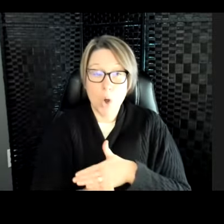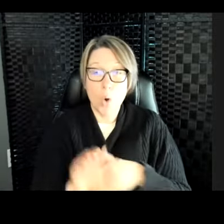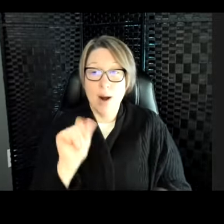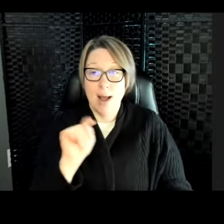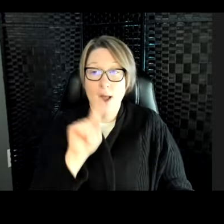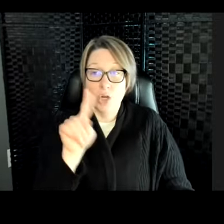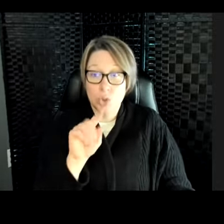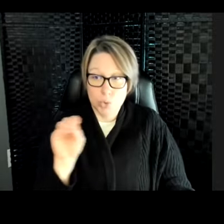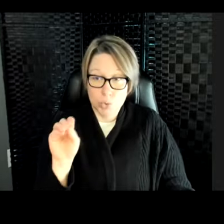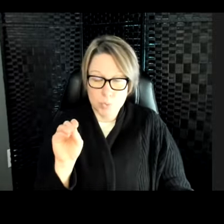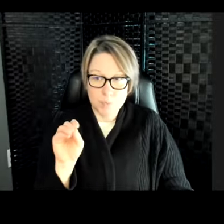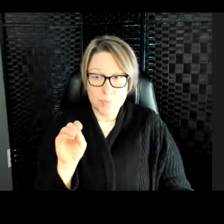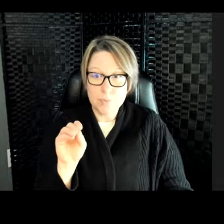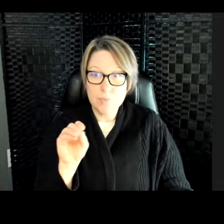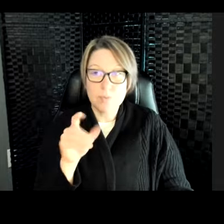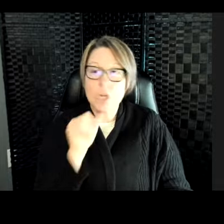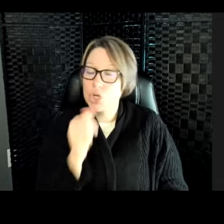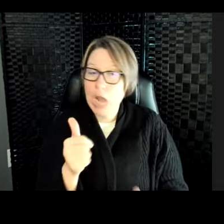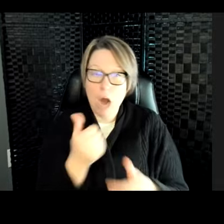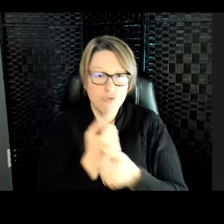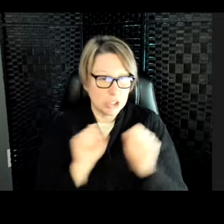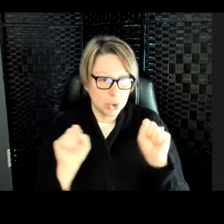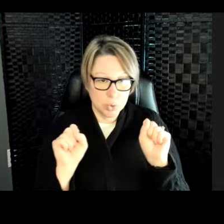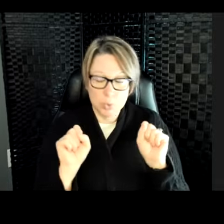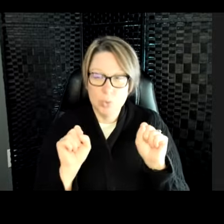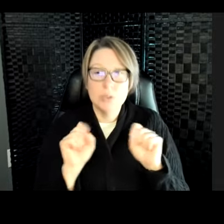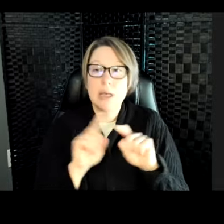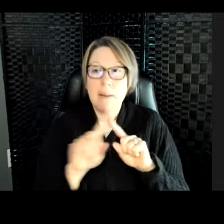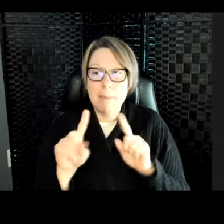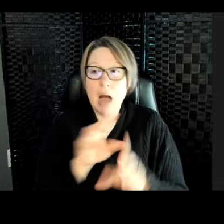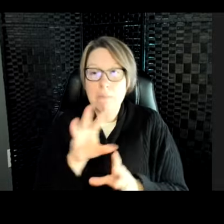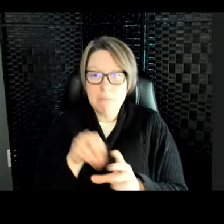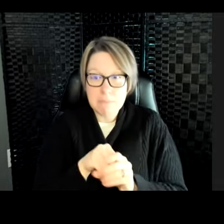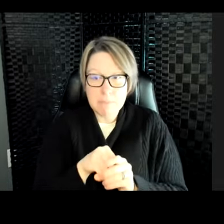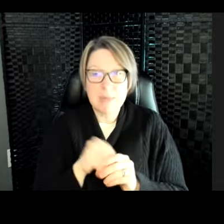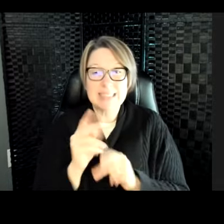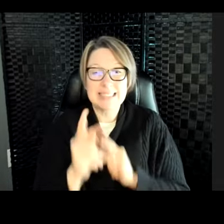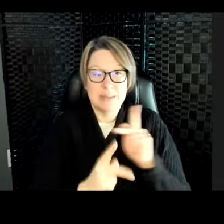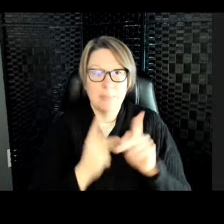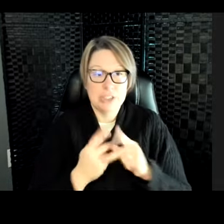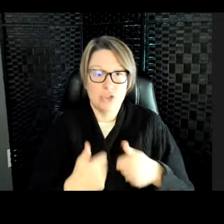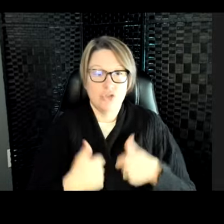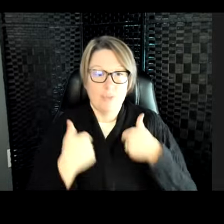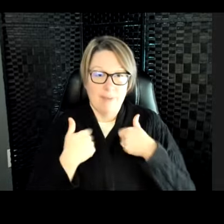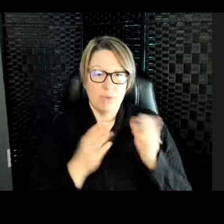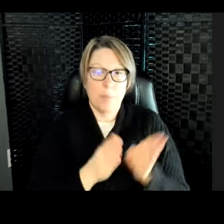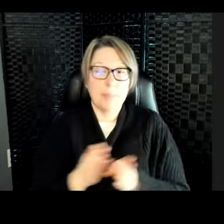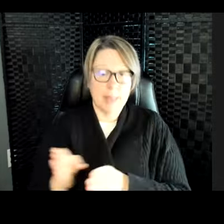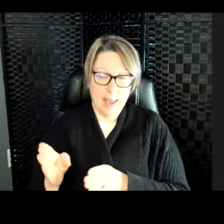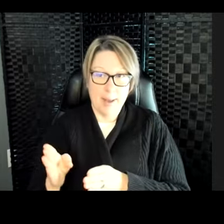They are not rescues, but they are part of a species survival plan. So that's why we have some babies